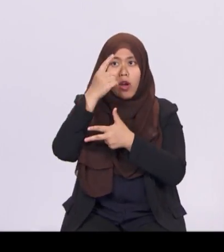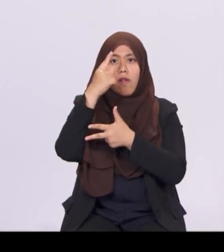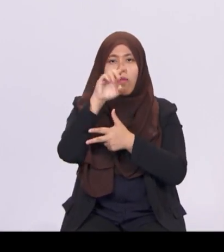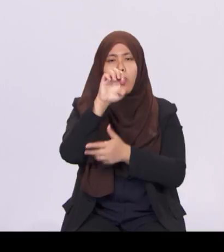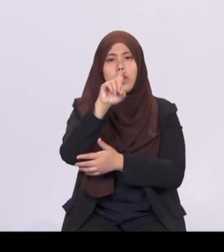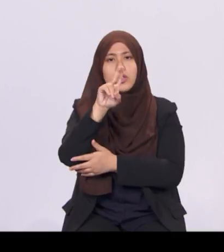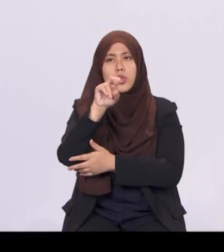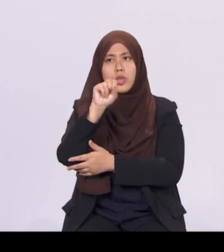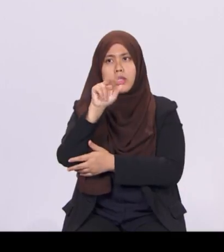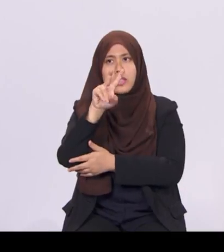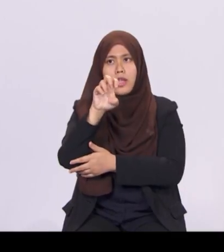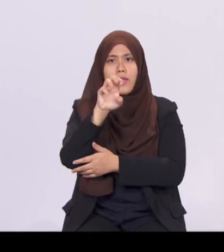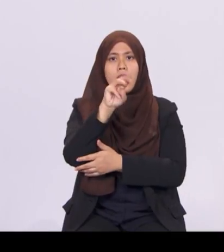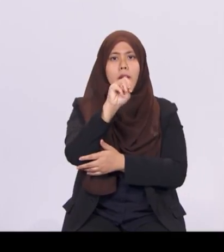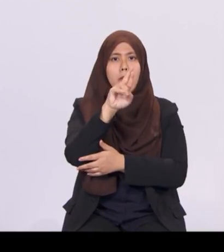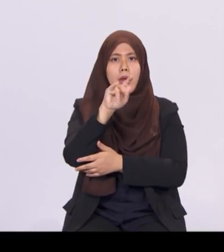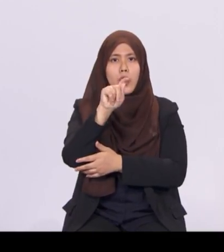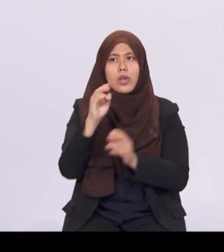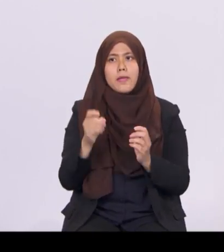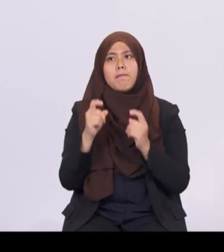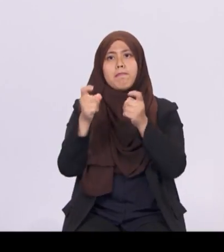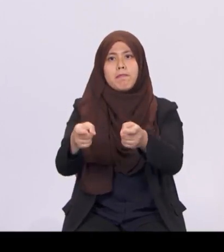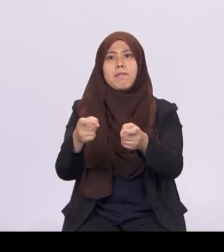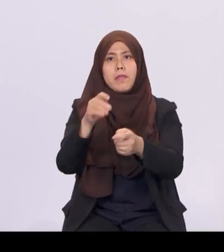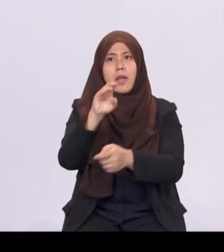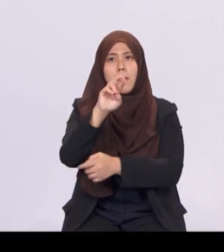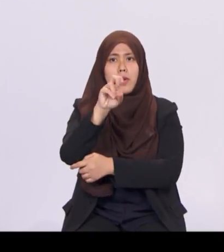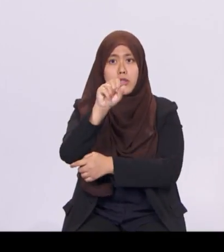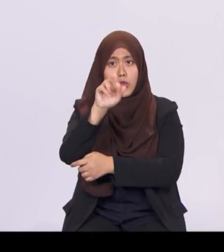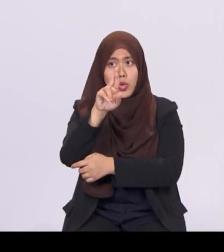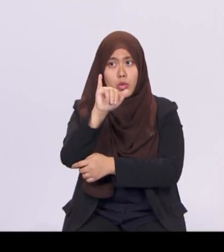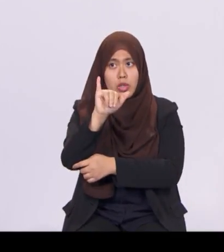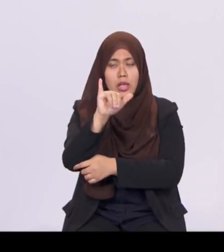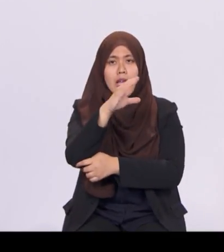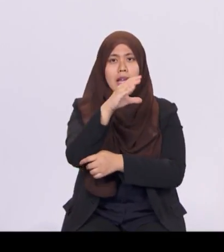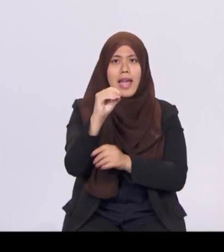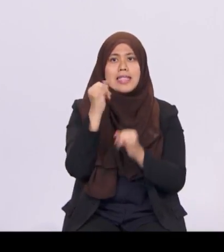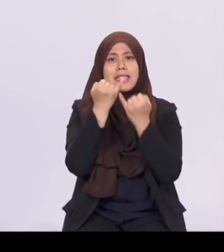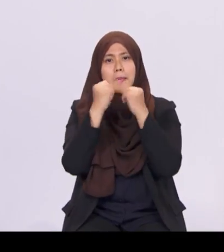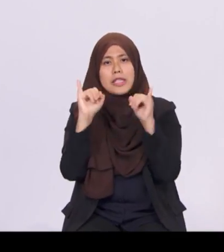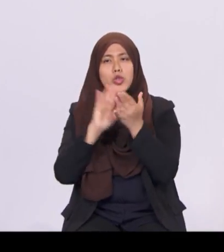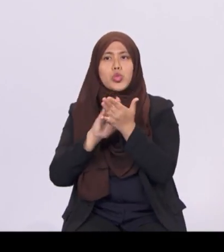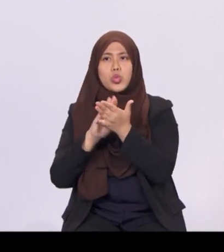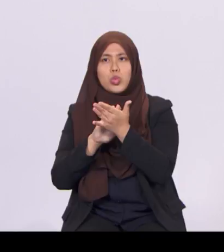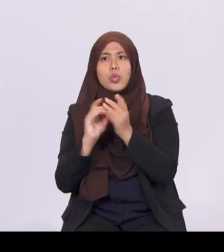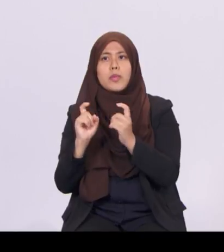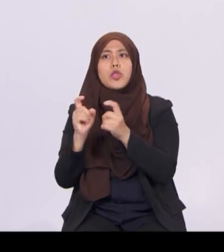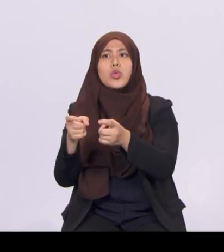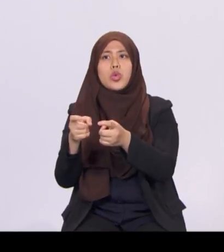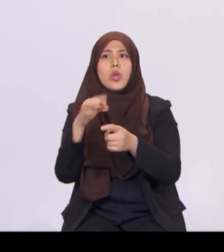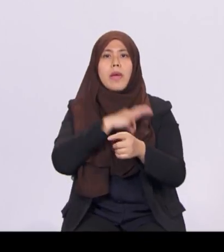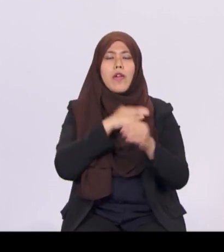bursary to benefit more students from lower to middle income families. Third,